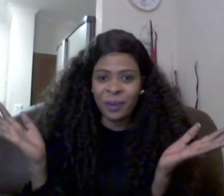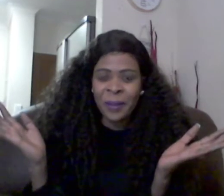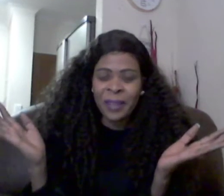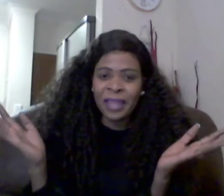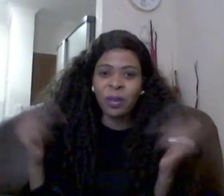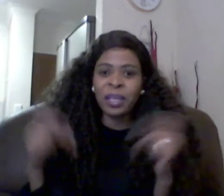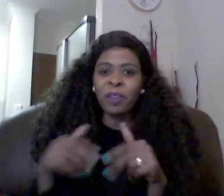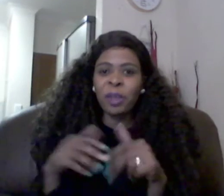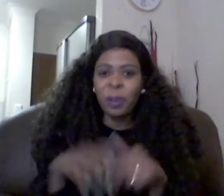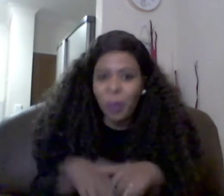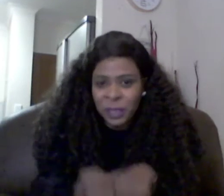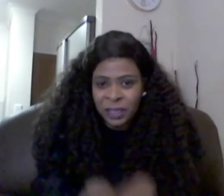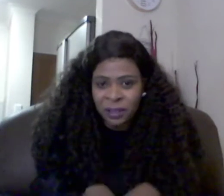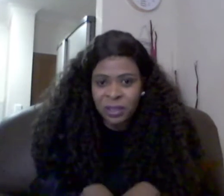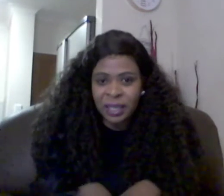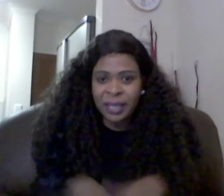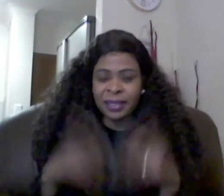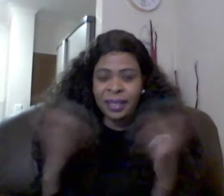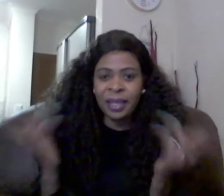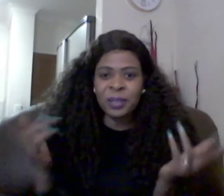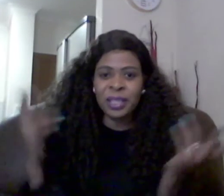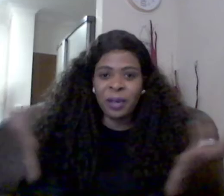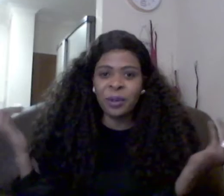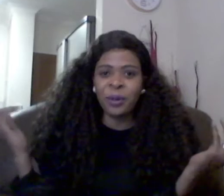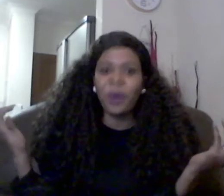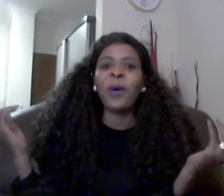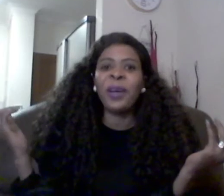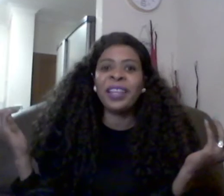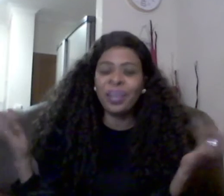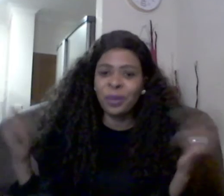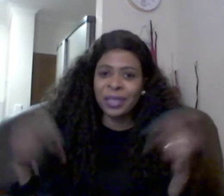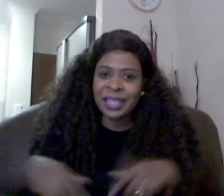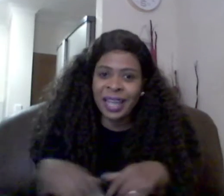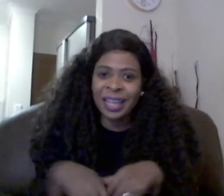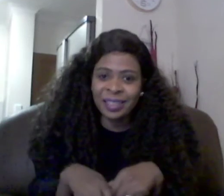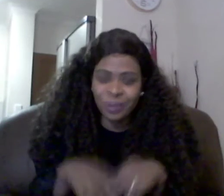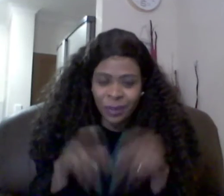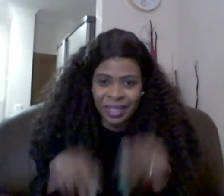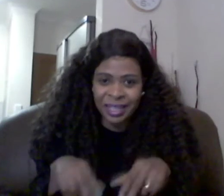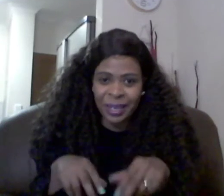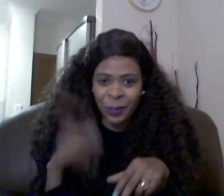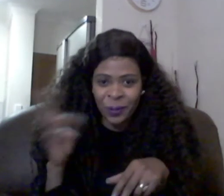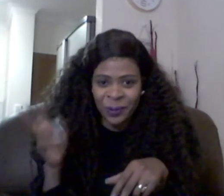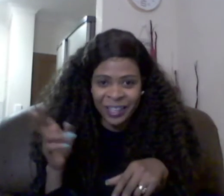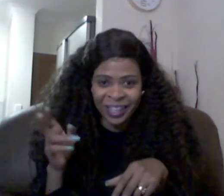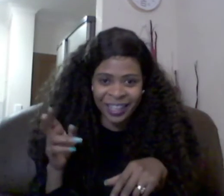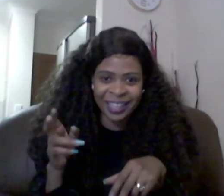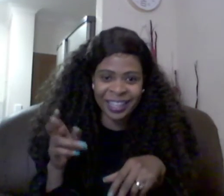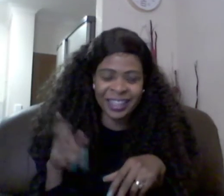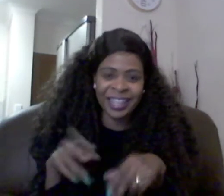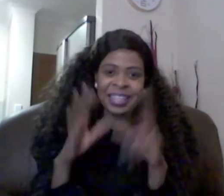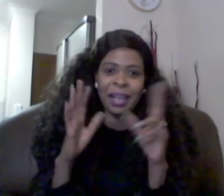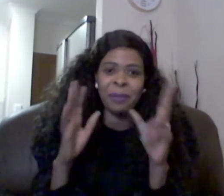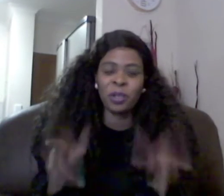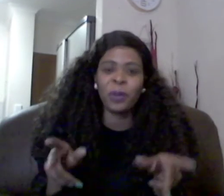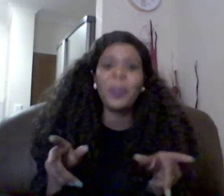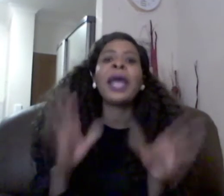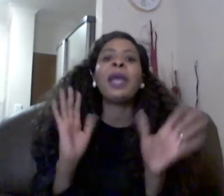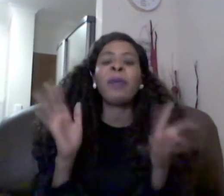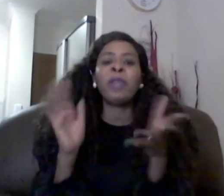then we'll give you the option to say it's either you stay or you go then you'll decide do i stay or go then that is up to you anyway i'm not